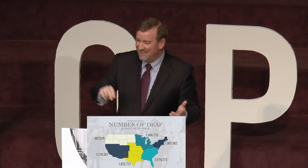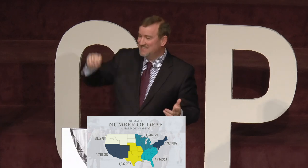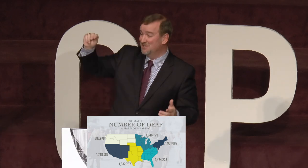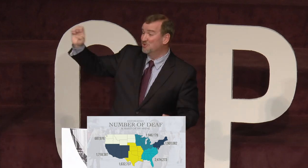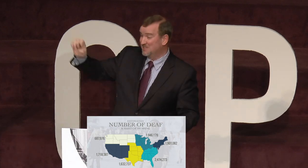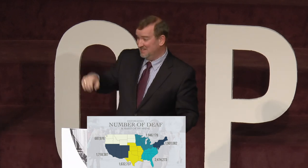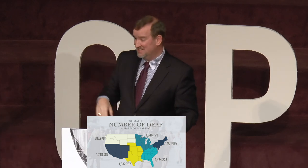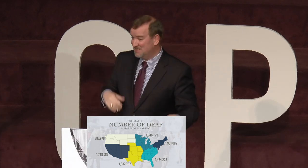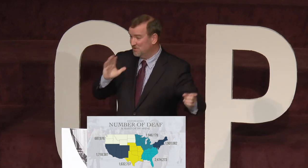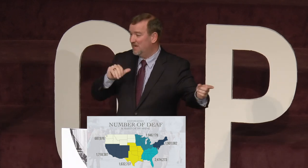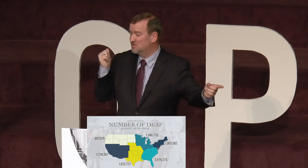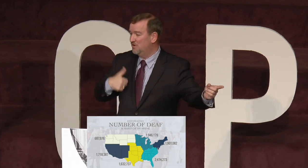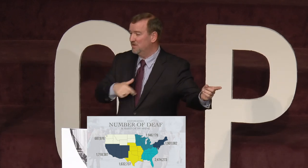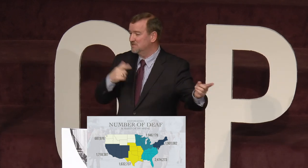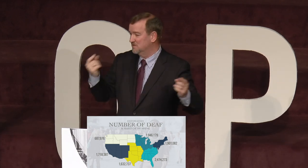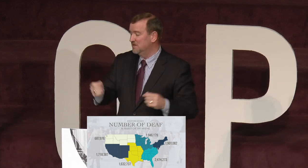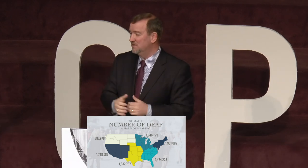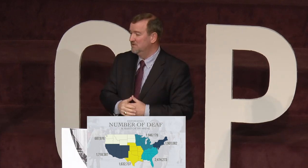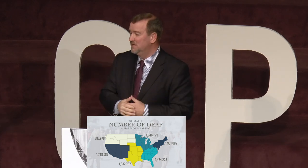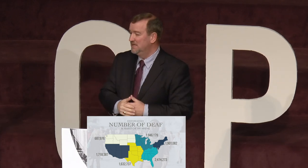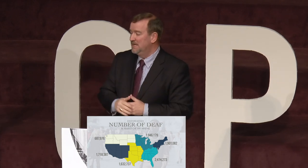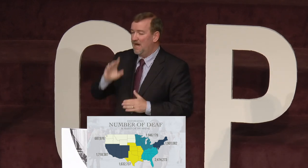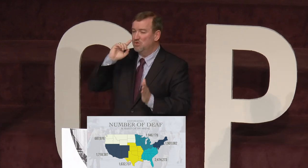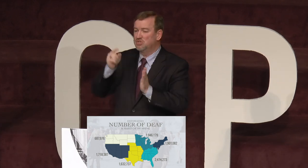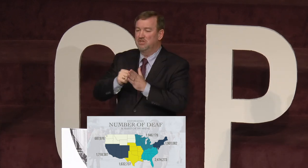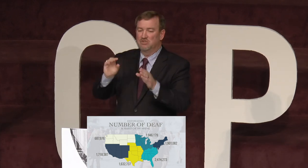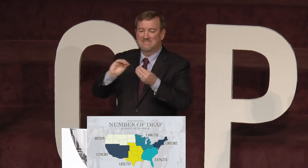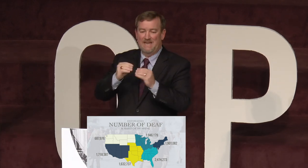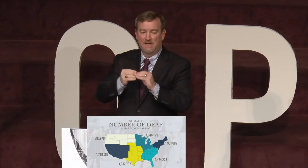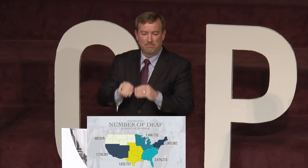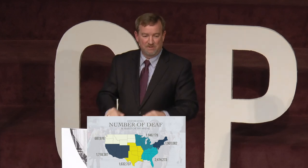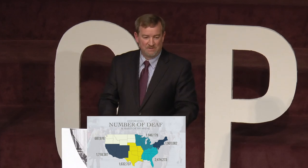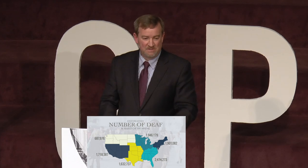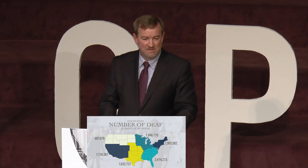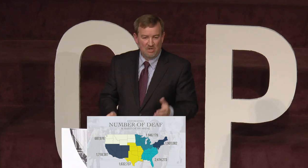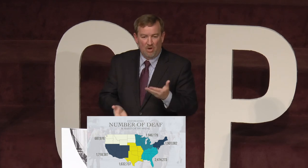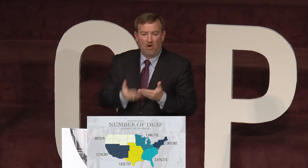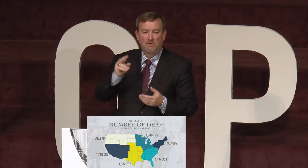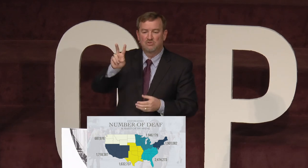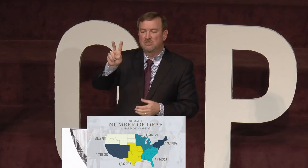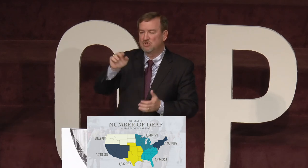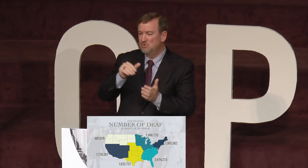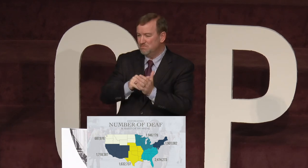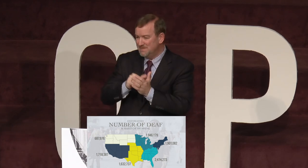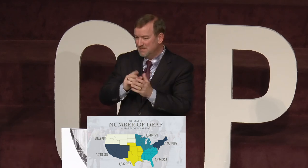That's the Northeast. That's where God's called us to go. I want you to notice that number. Almost two million